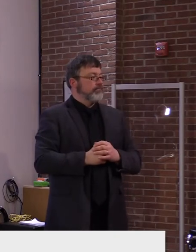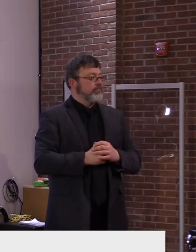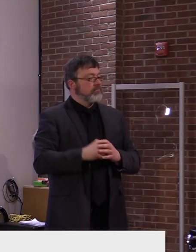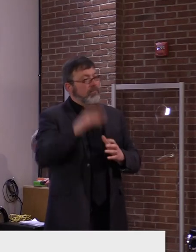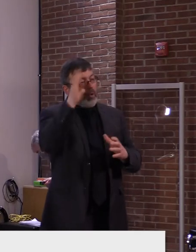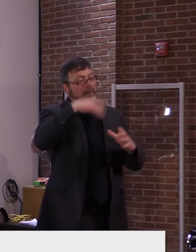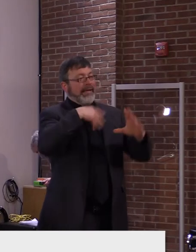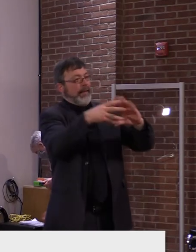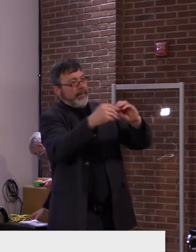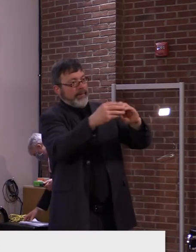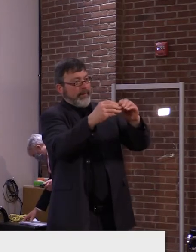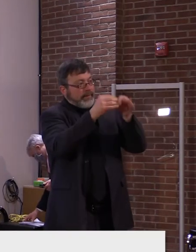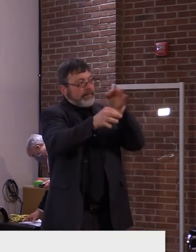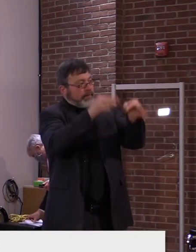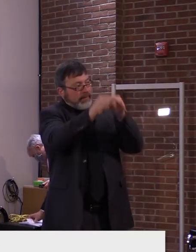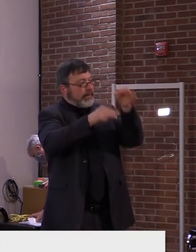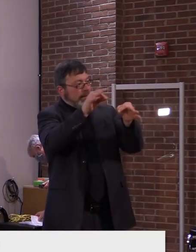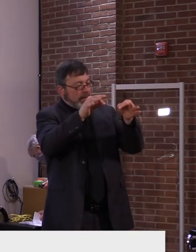covered what you wanted me too.